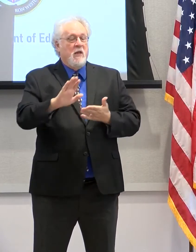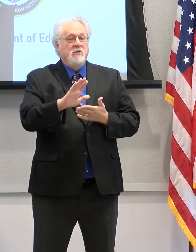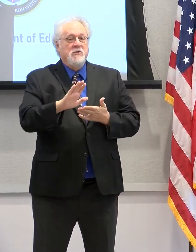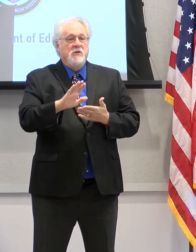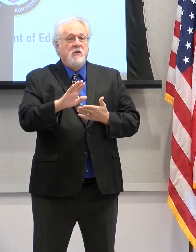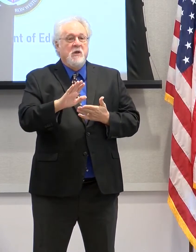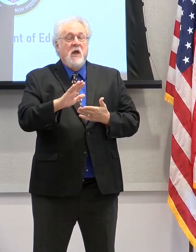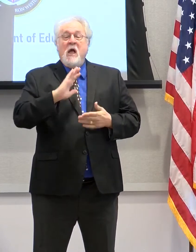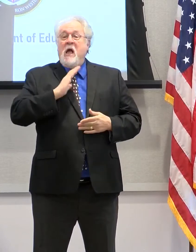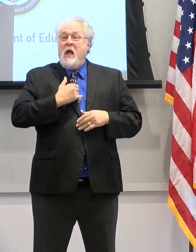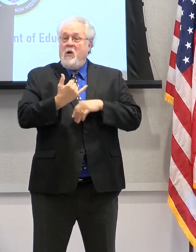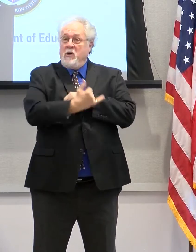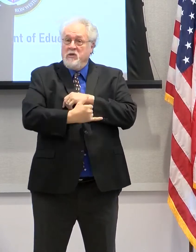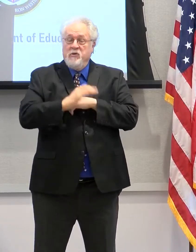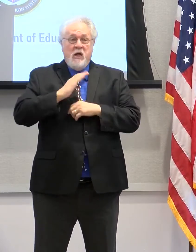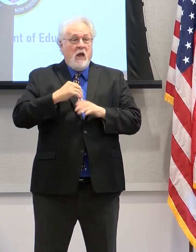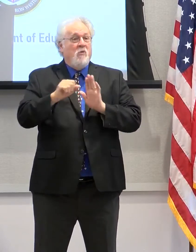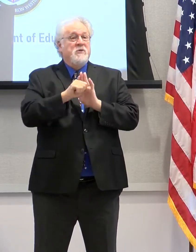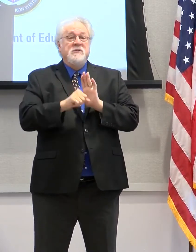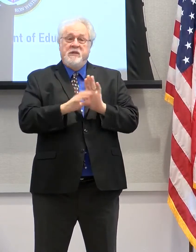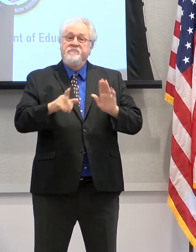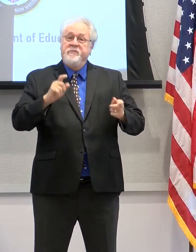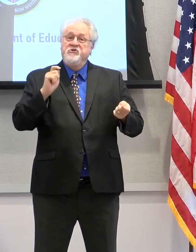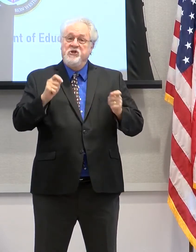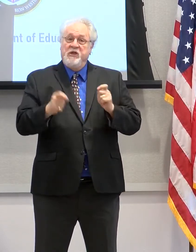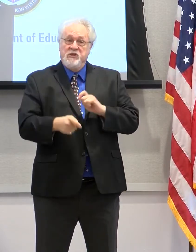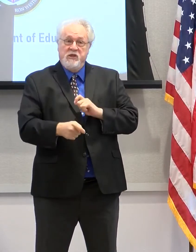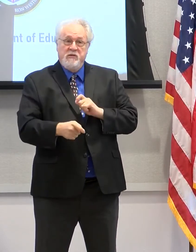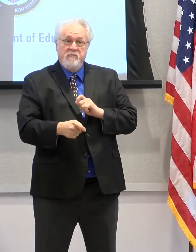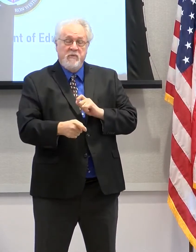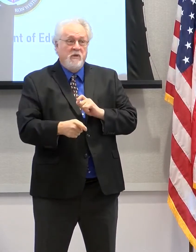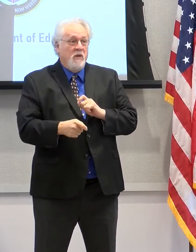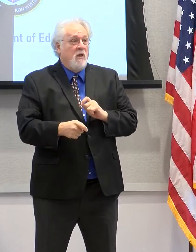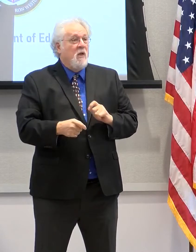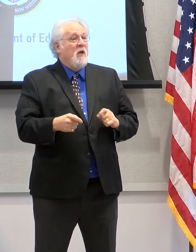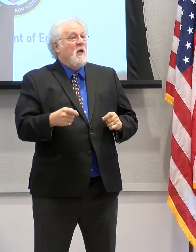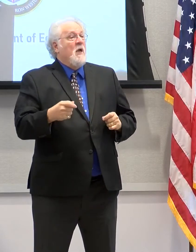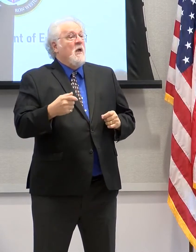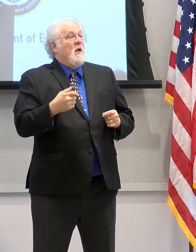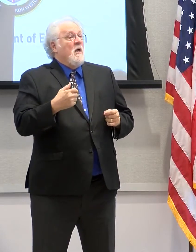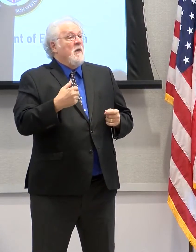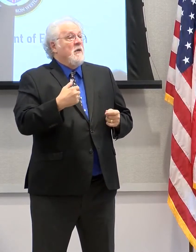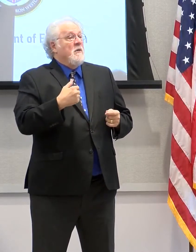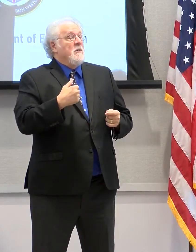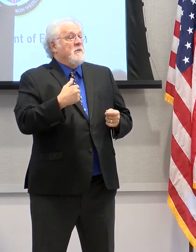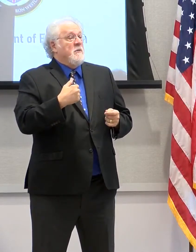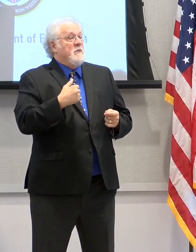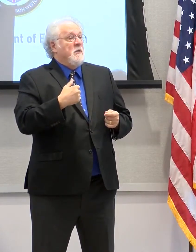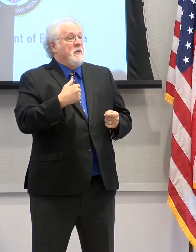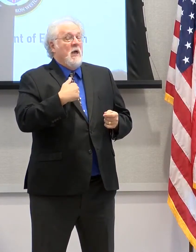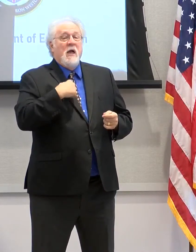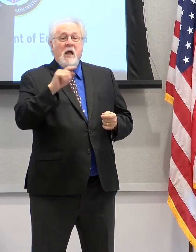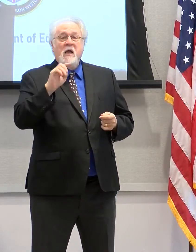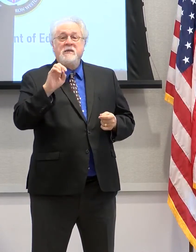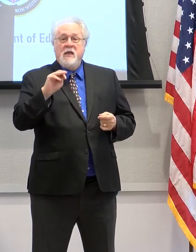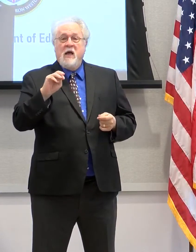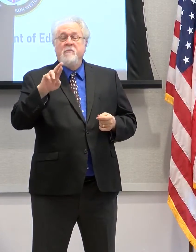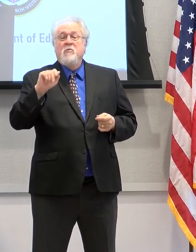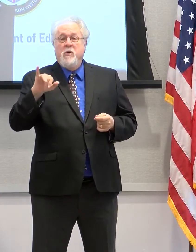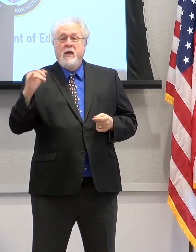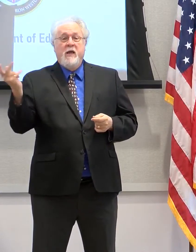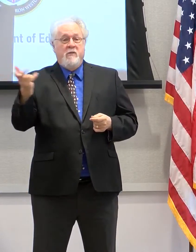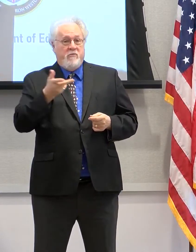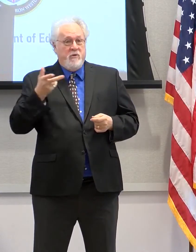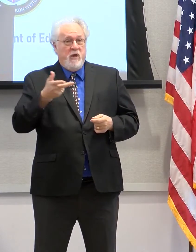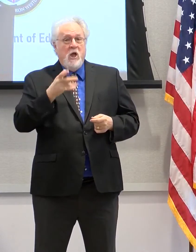Our country and our state is changing. Just a little earlier, I'm going to settle the humor with you. Tom and I and Ray were talking about